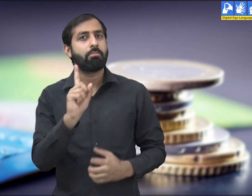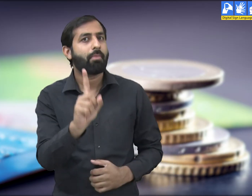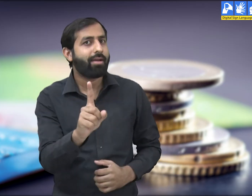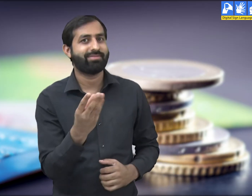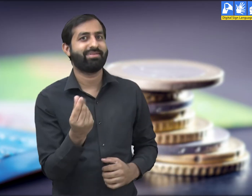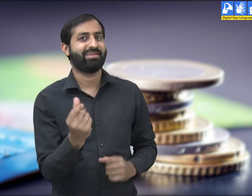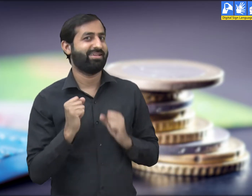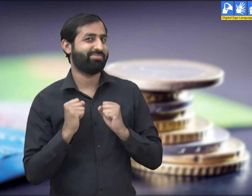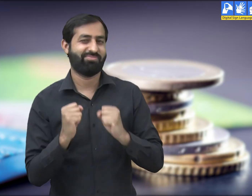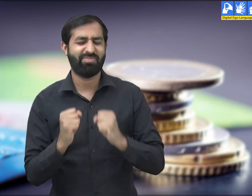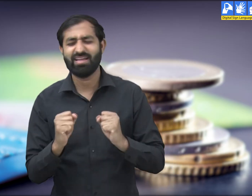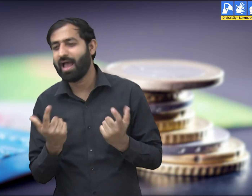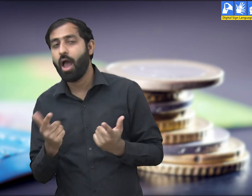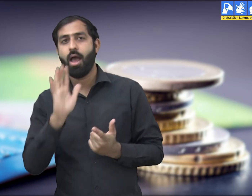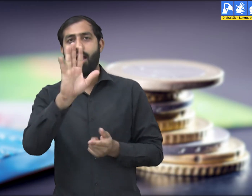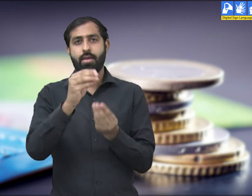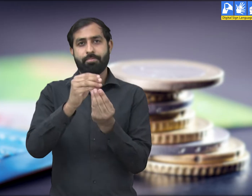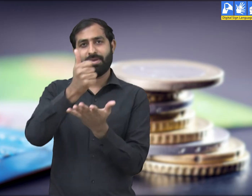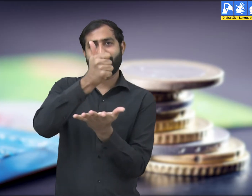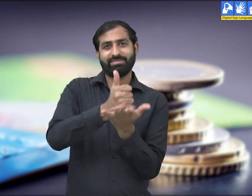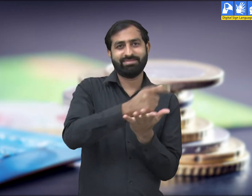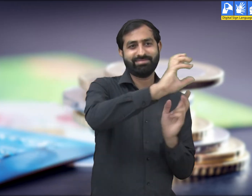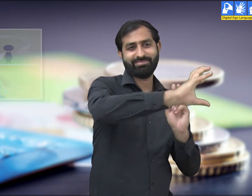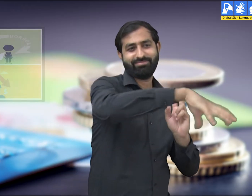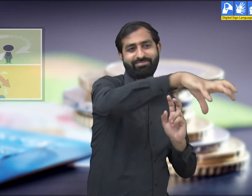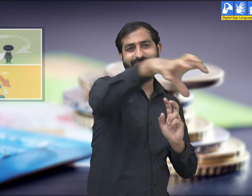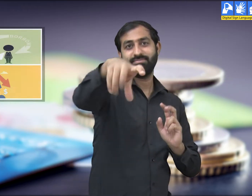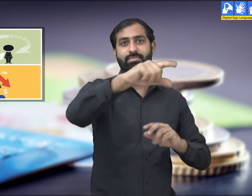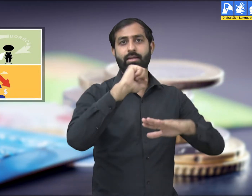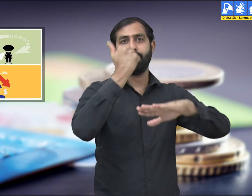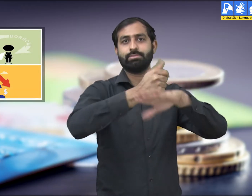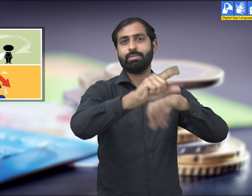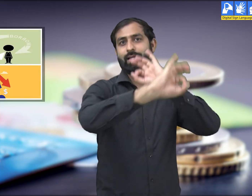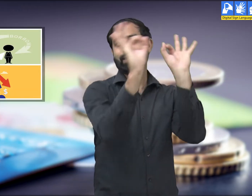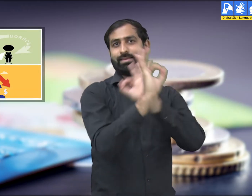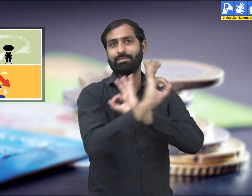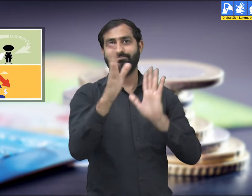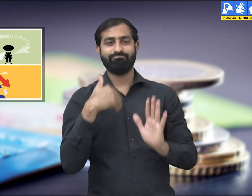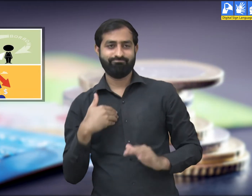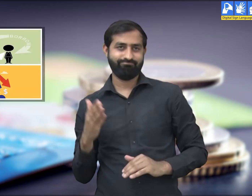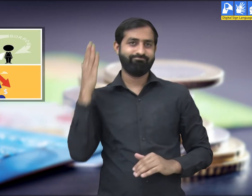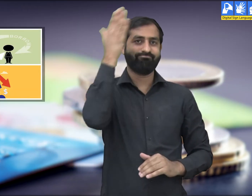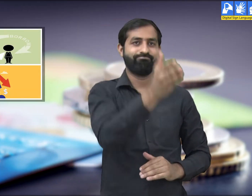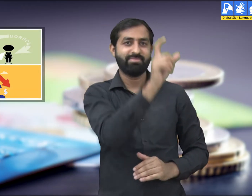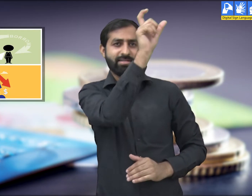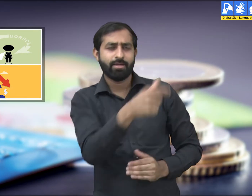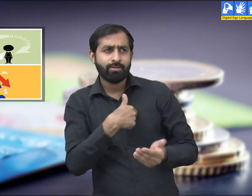needs. Banks are an institution that helps people with the required finances. A person